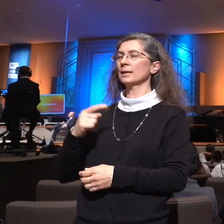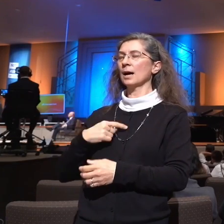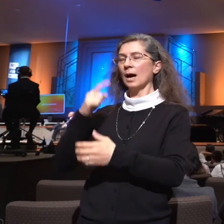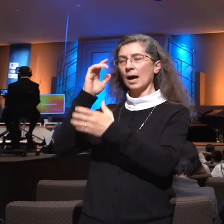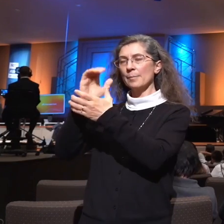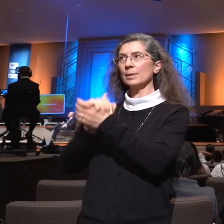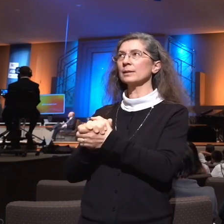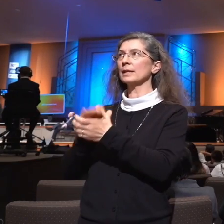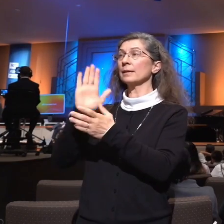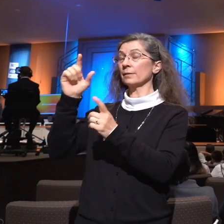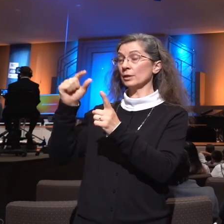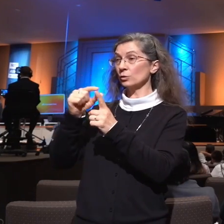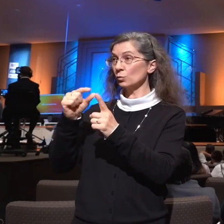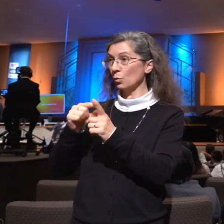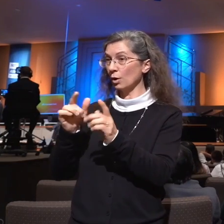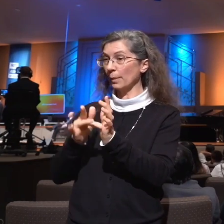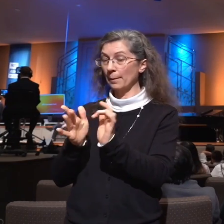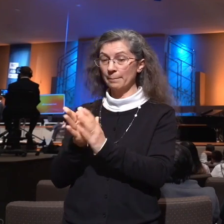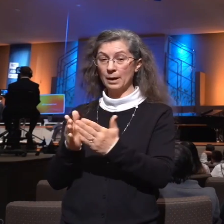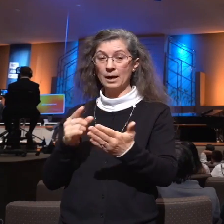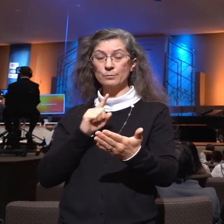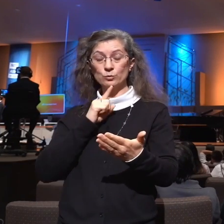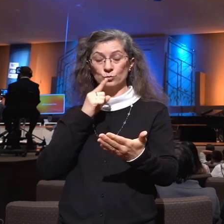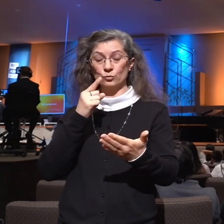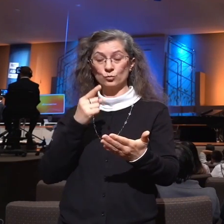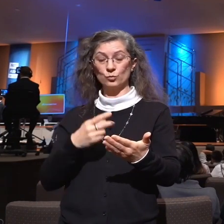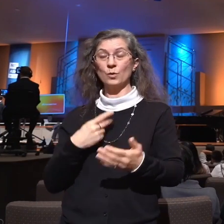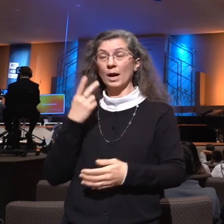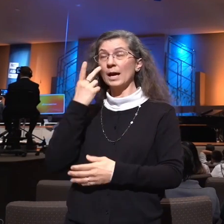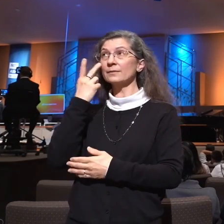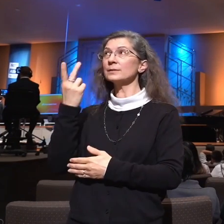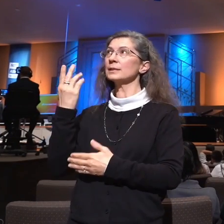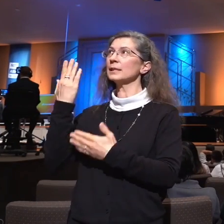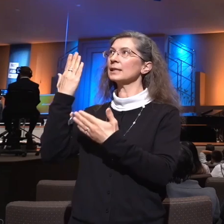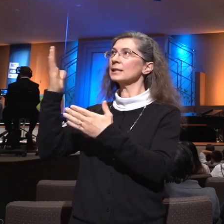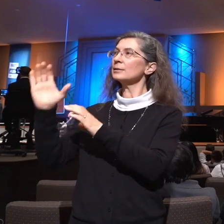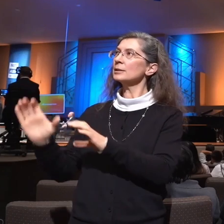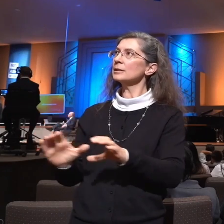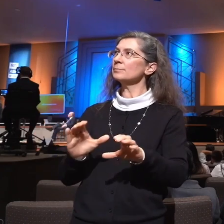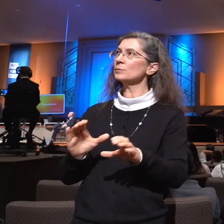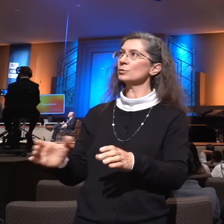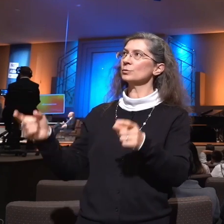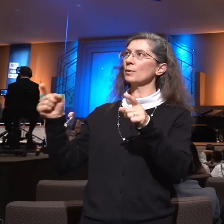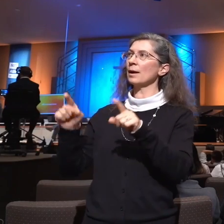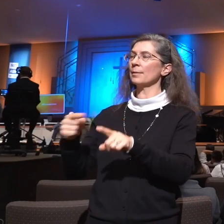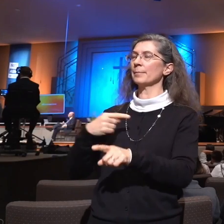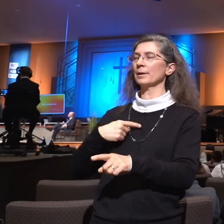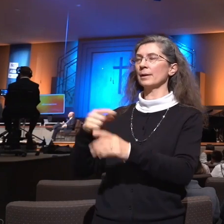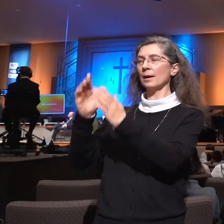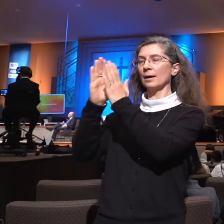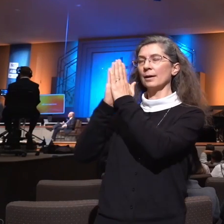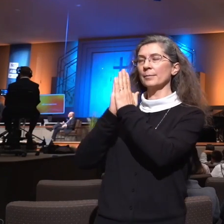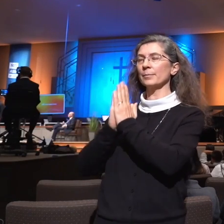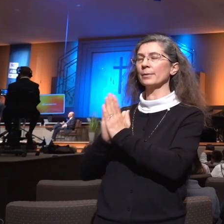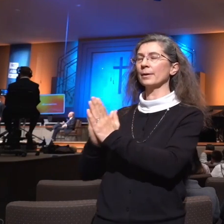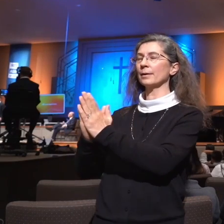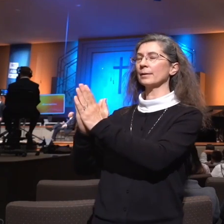is true. For I've seen what He can do when I call upon His name.